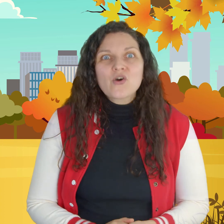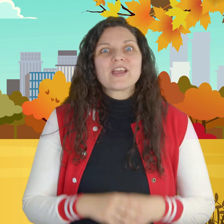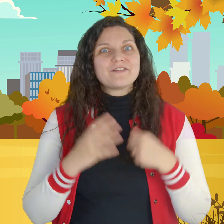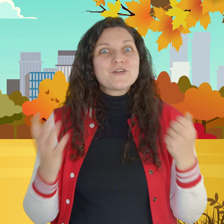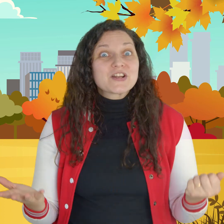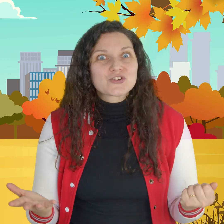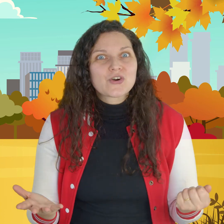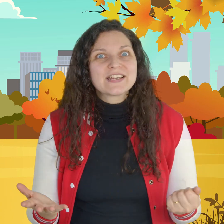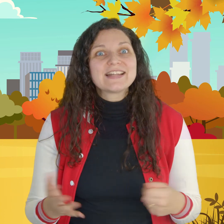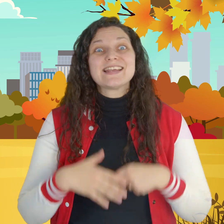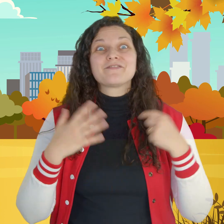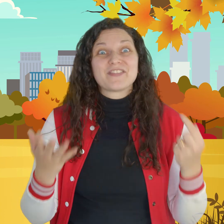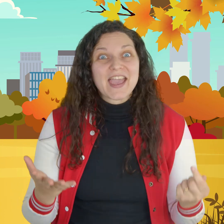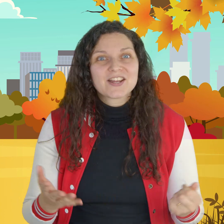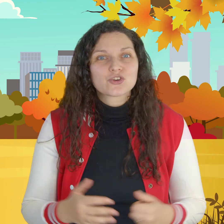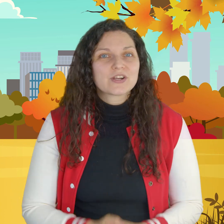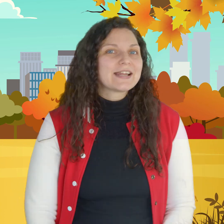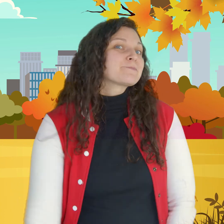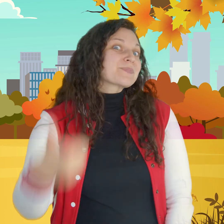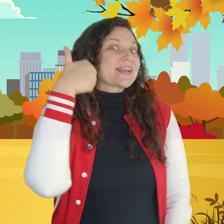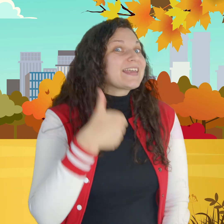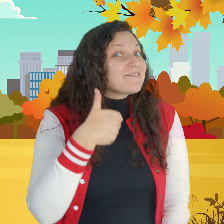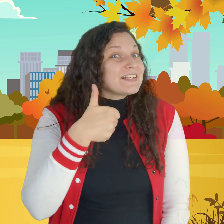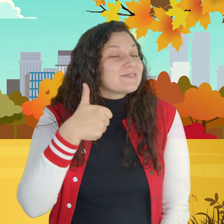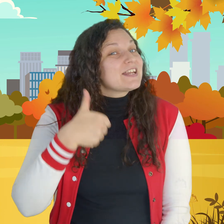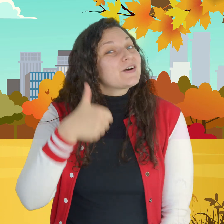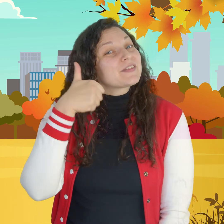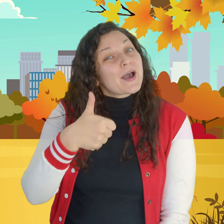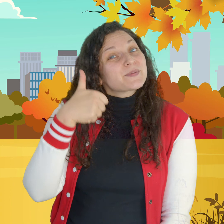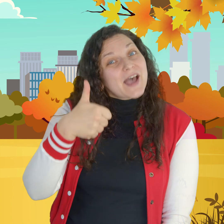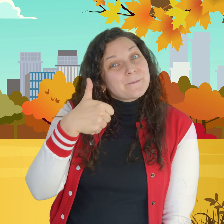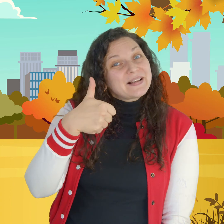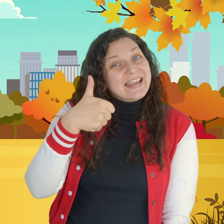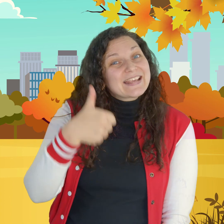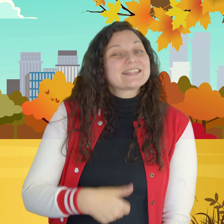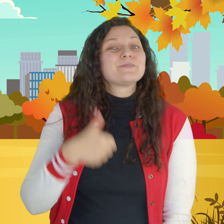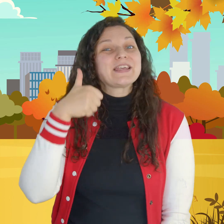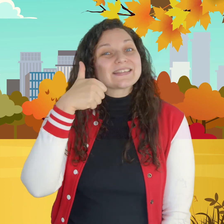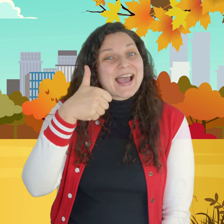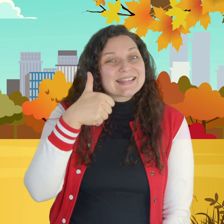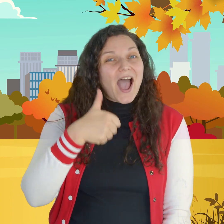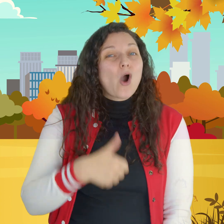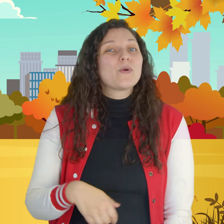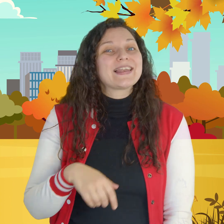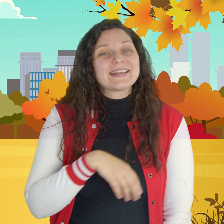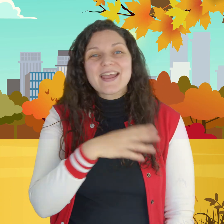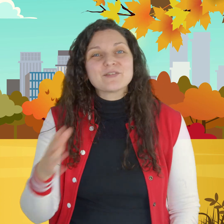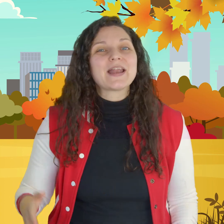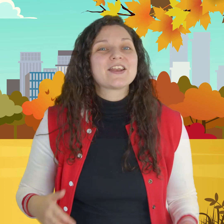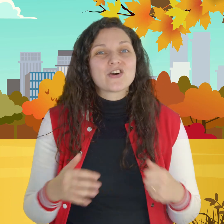if you enjoyed it if they enjoyed it give this video a thumbs up please because that's how we let everybody know